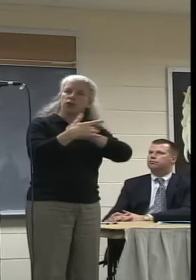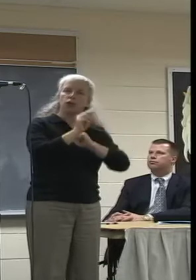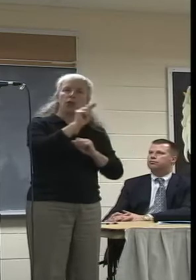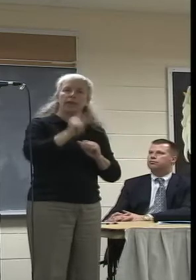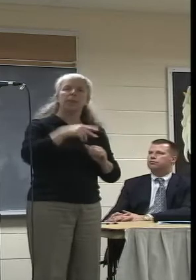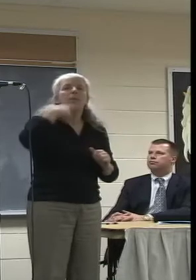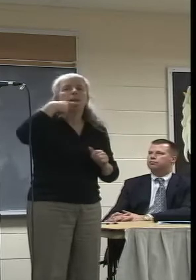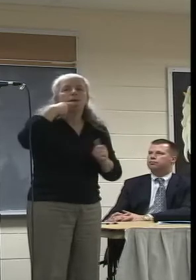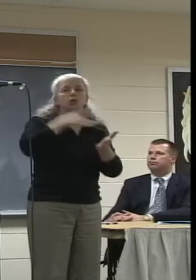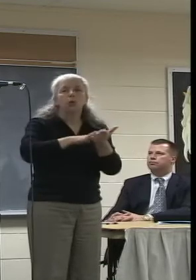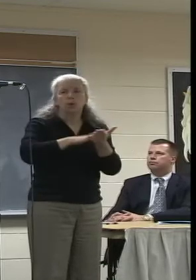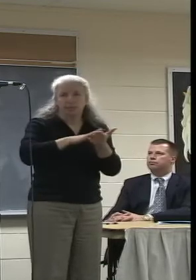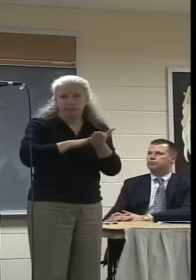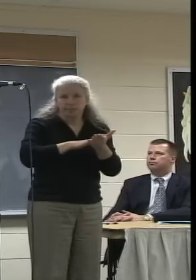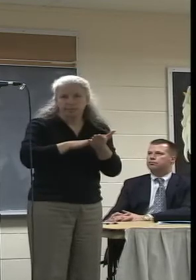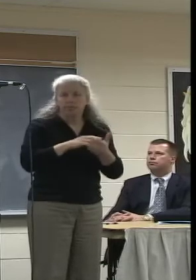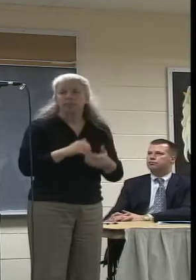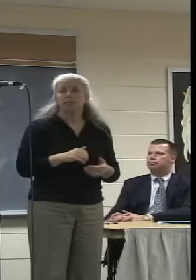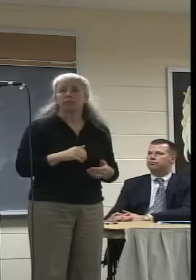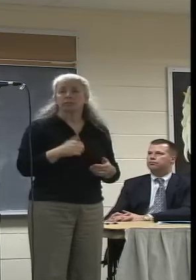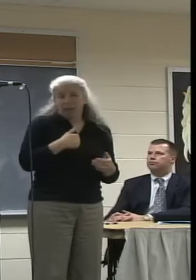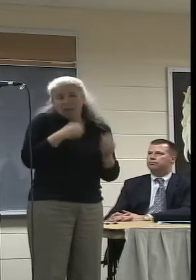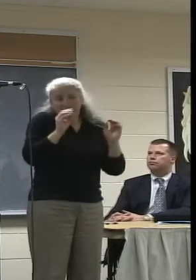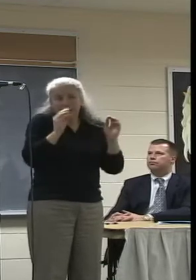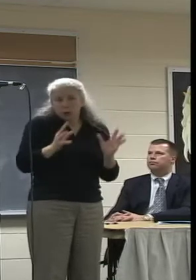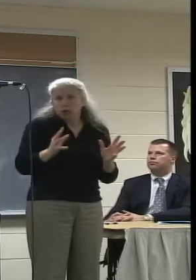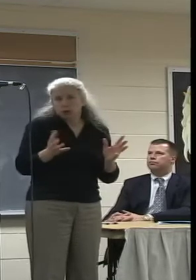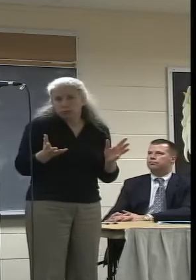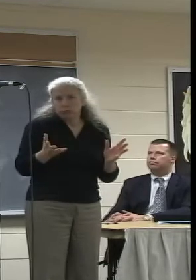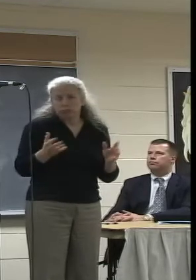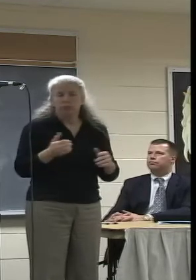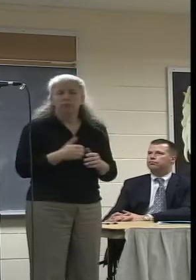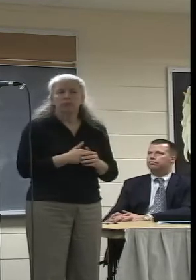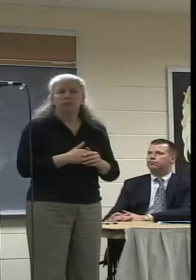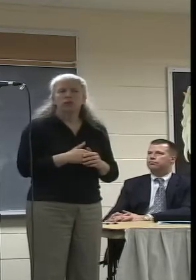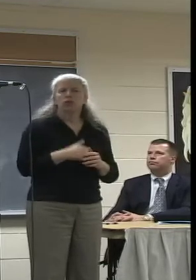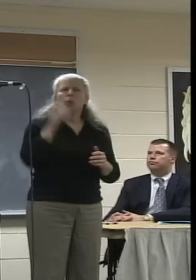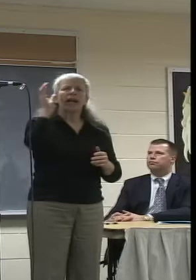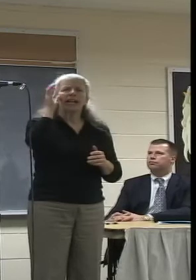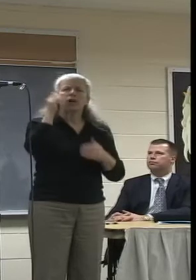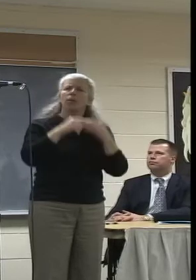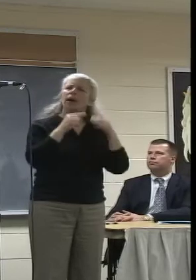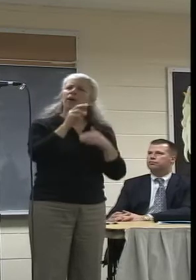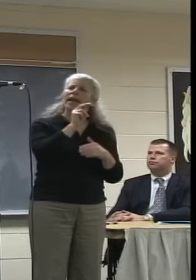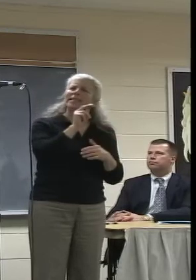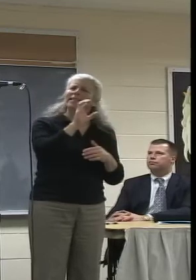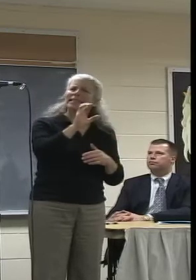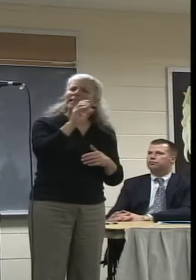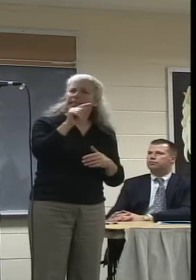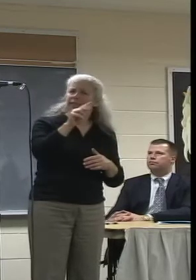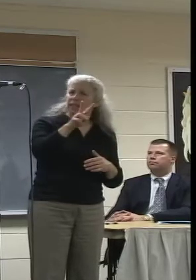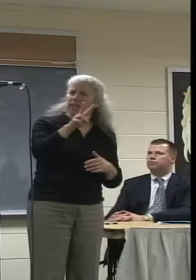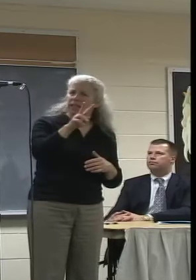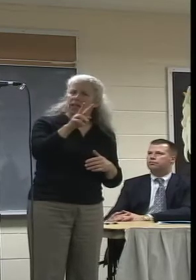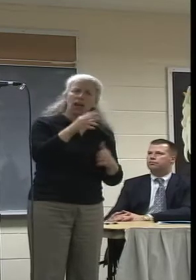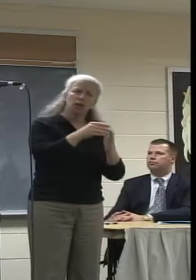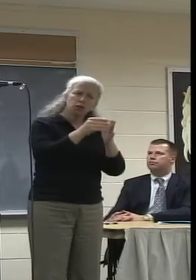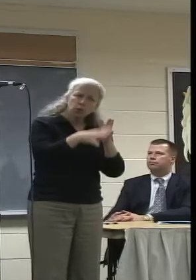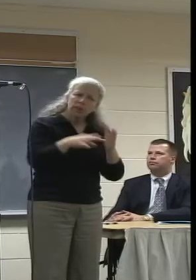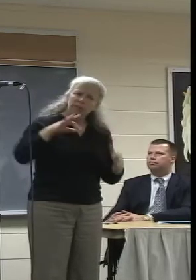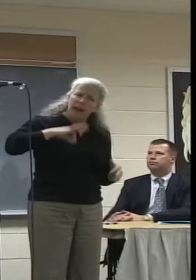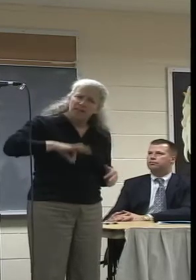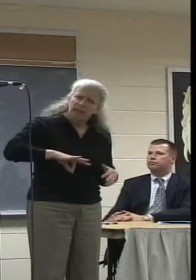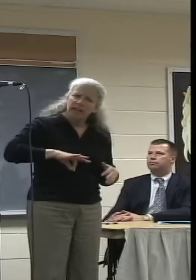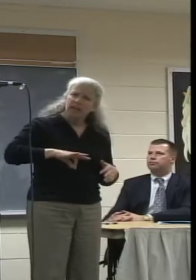Schools. As an educator, when I hear about NCTV and how students are using